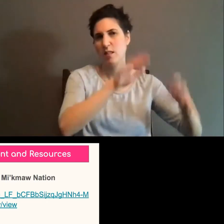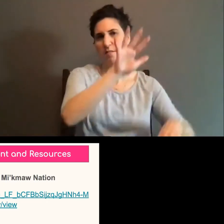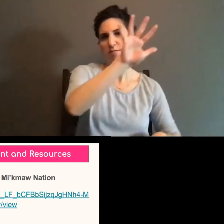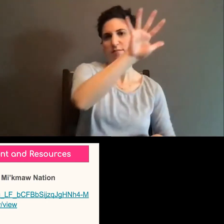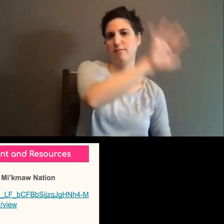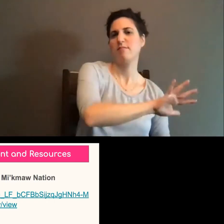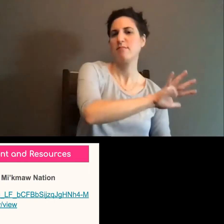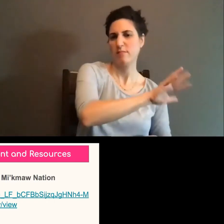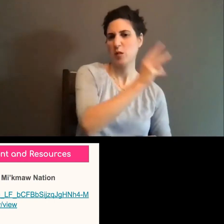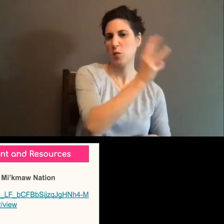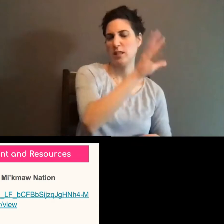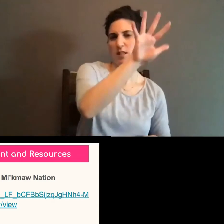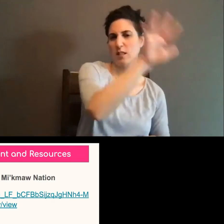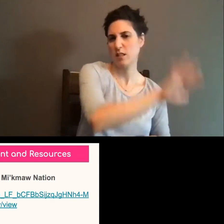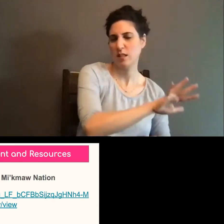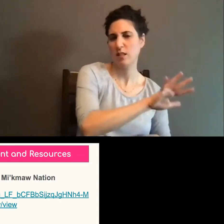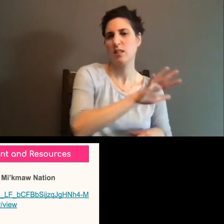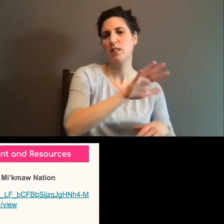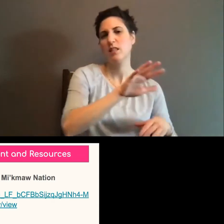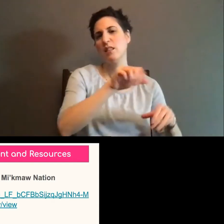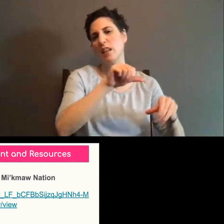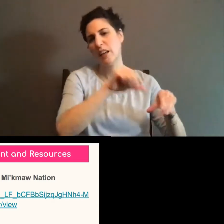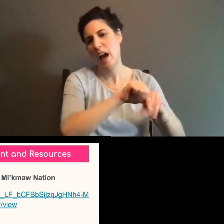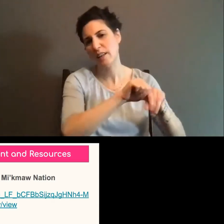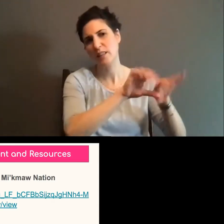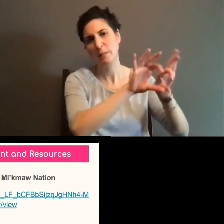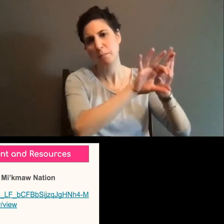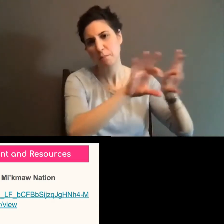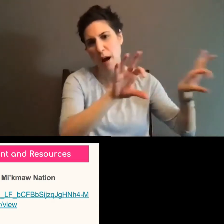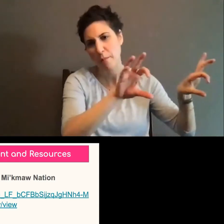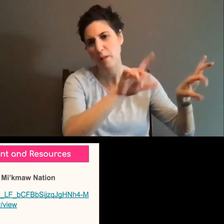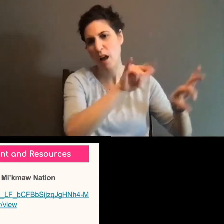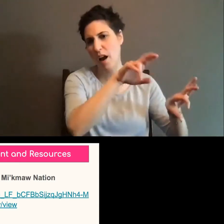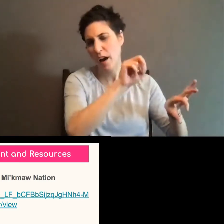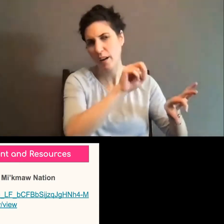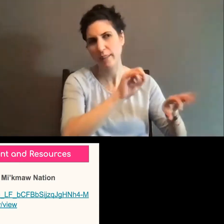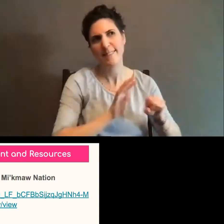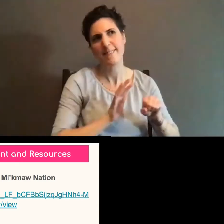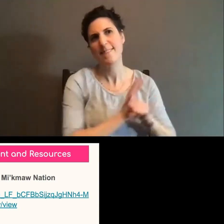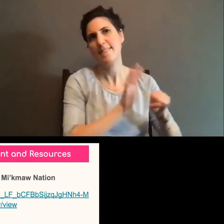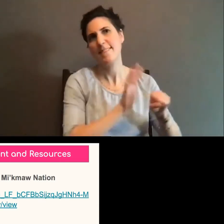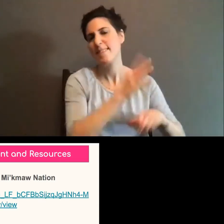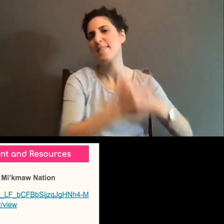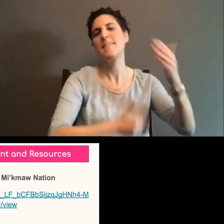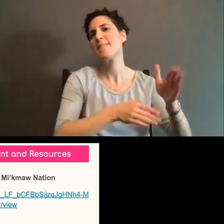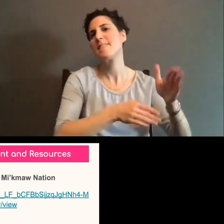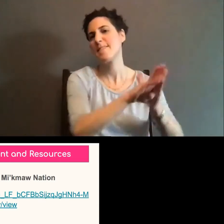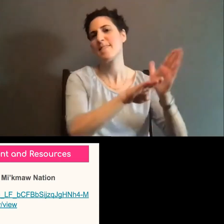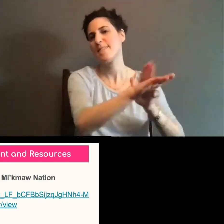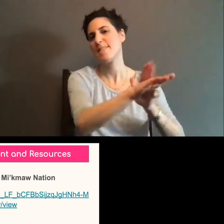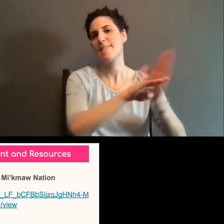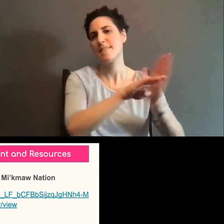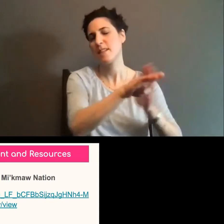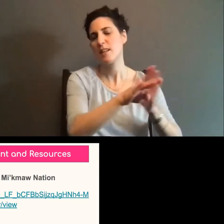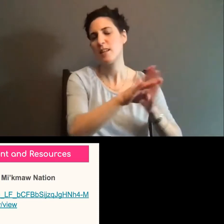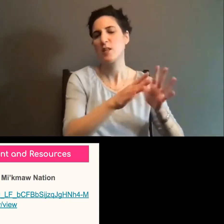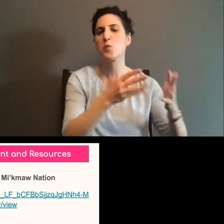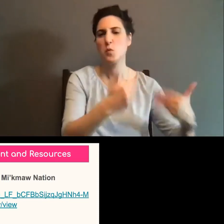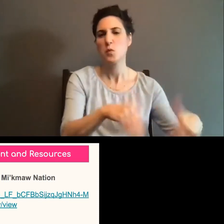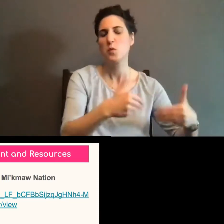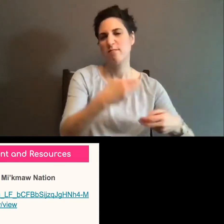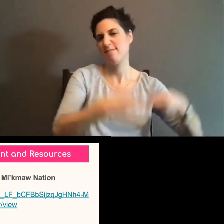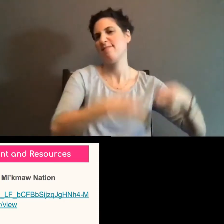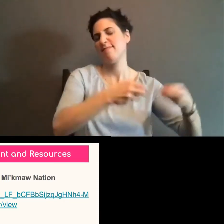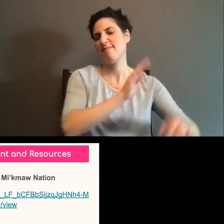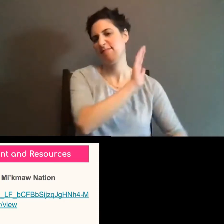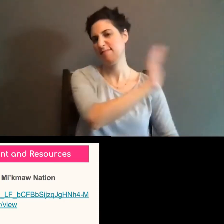pipeline being pushed through. So there's also a link there. Both of these links